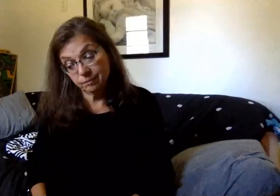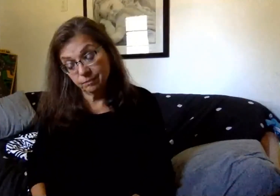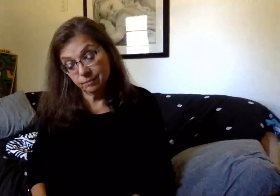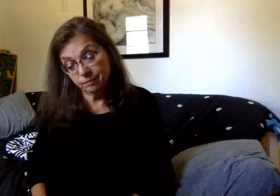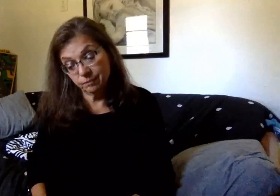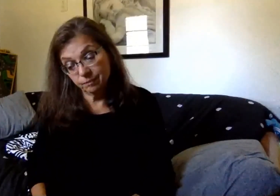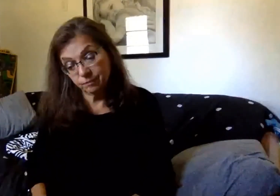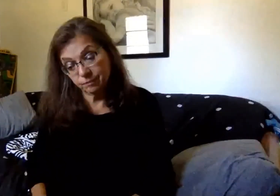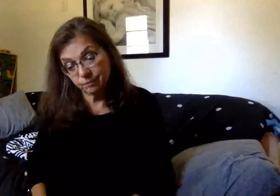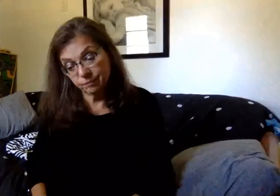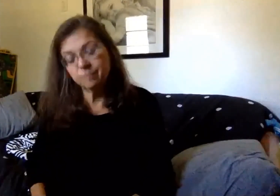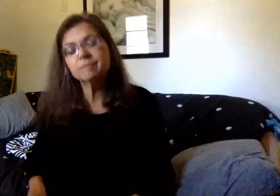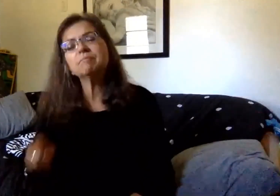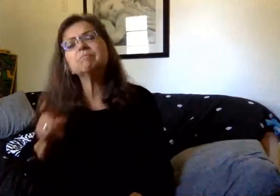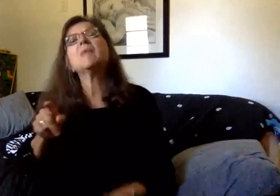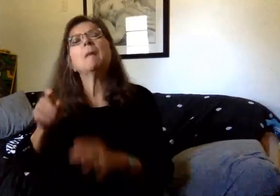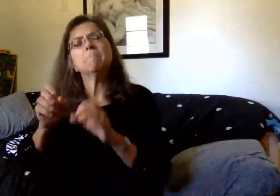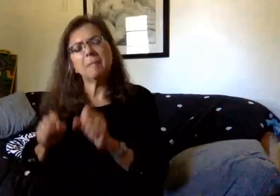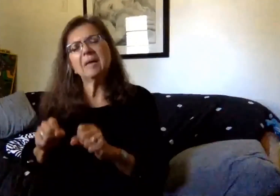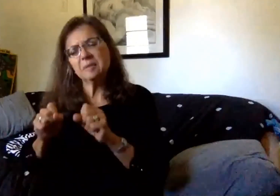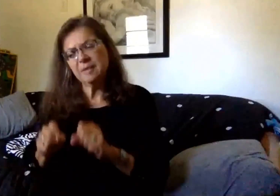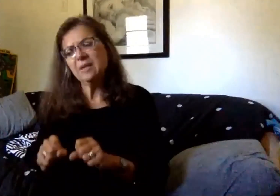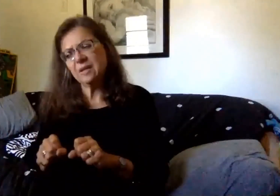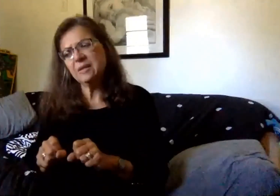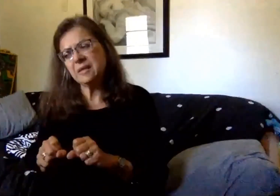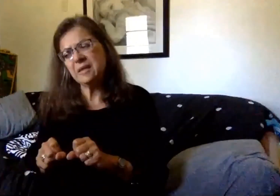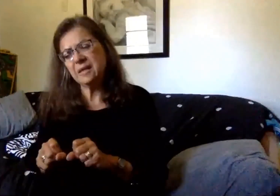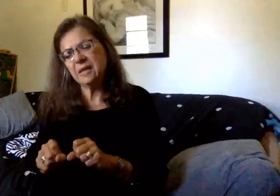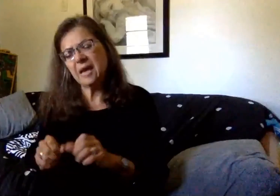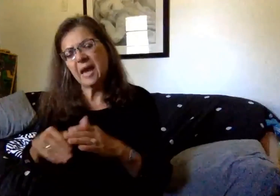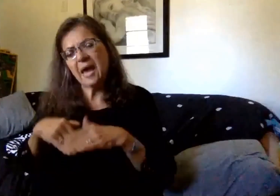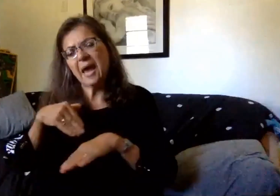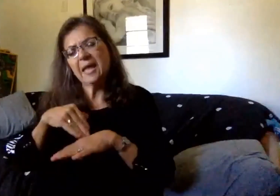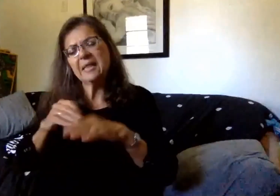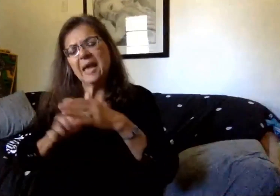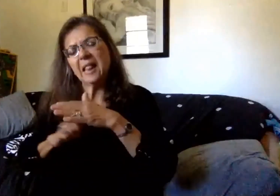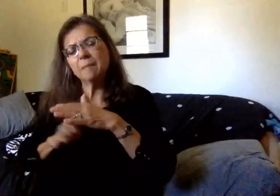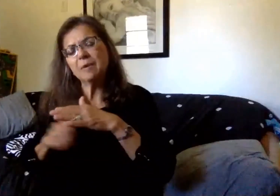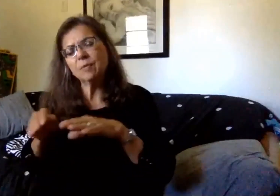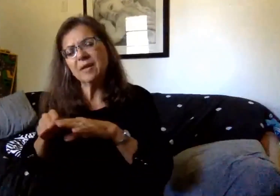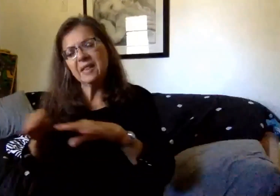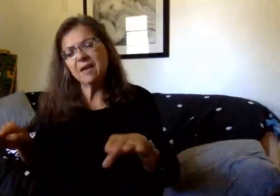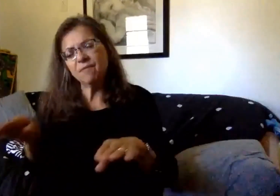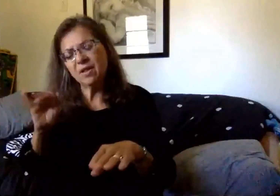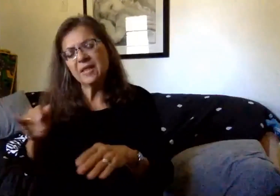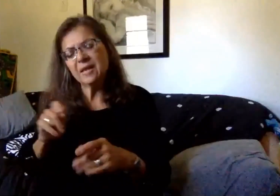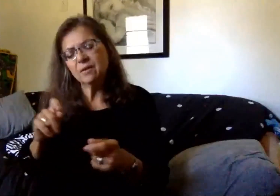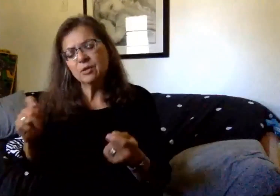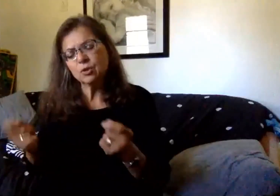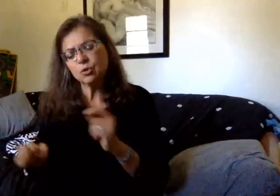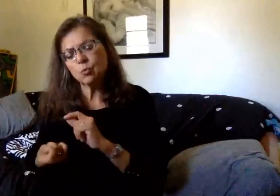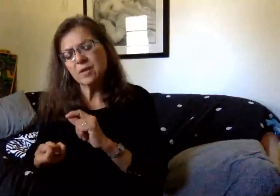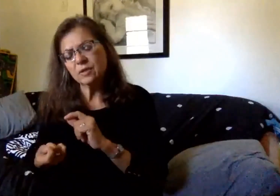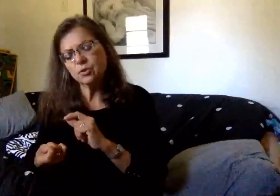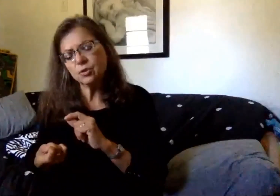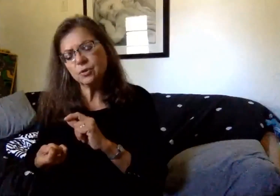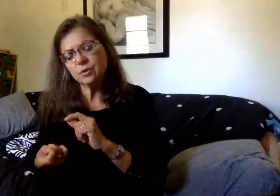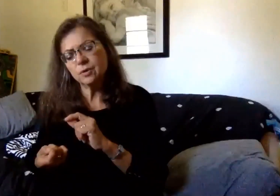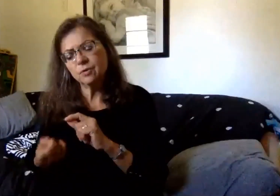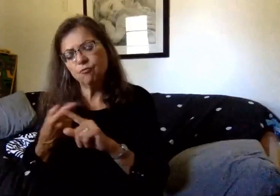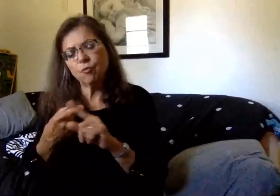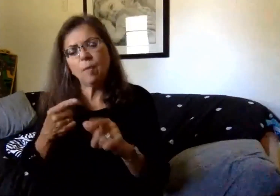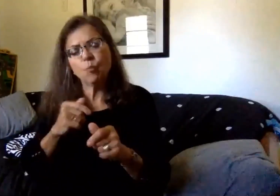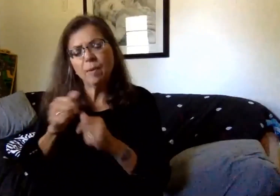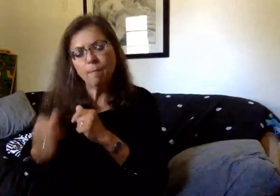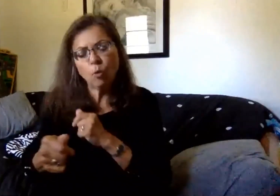Yes, there's a possibility at the elementary level that if you switch from hybrid, sorry, from remote to